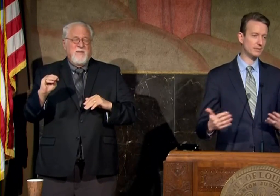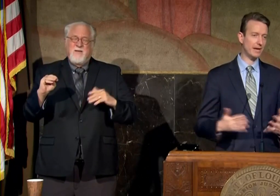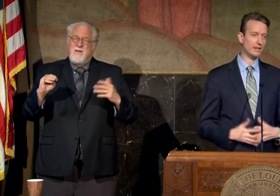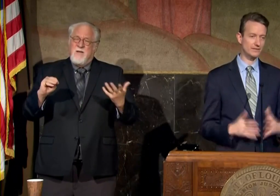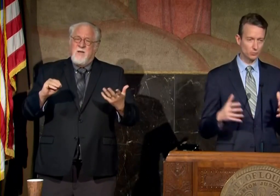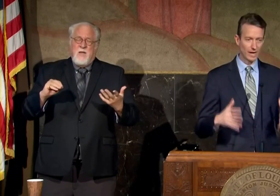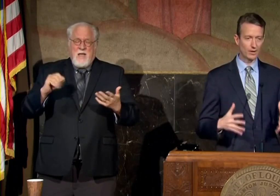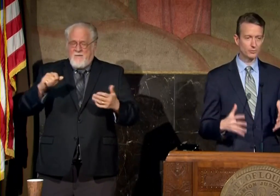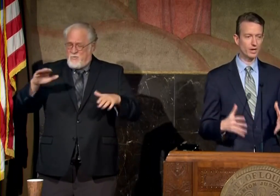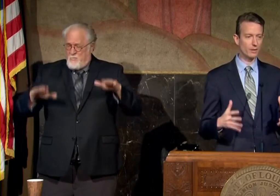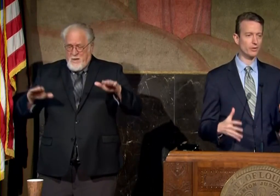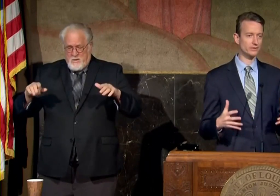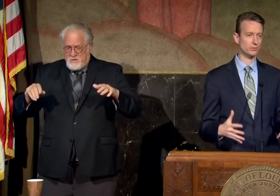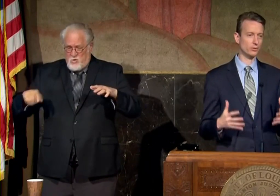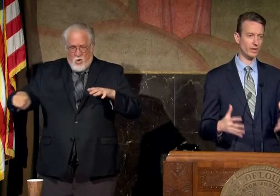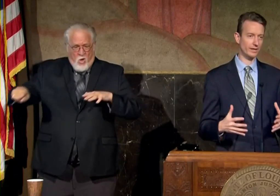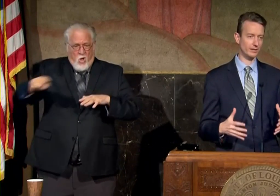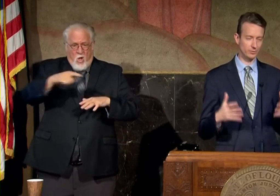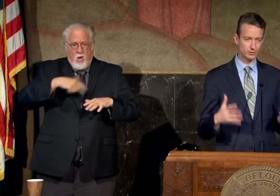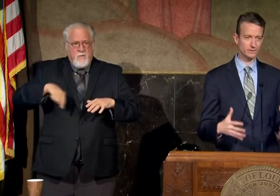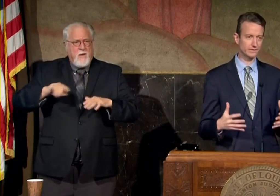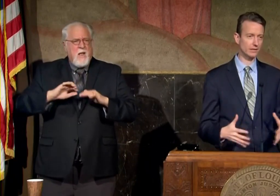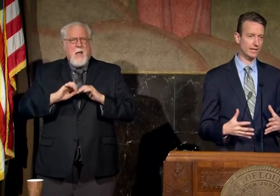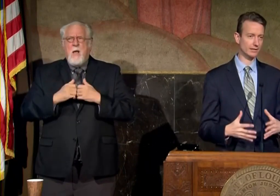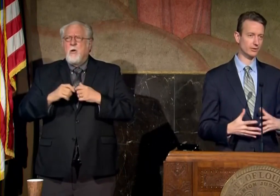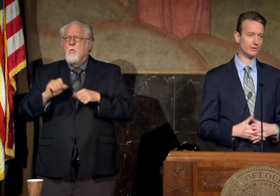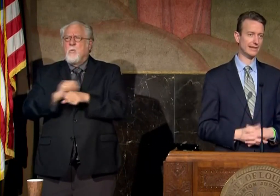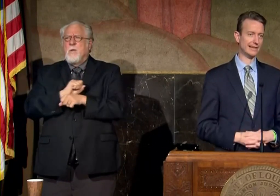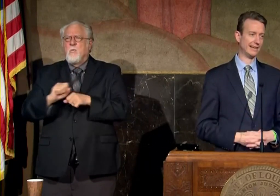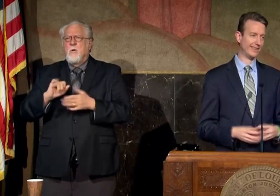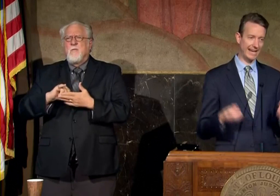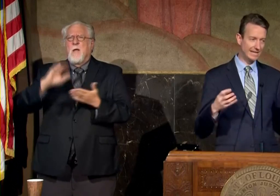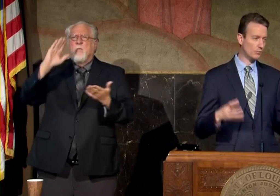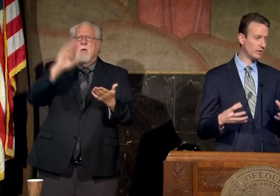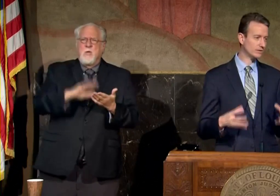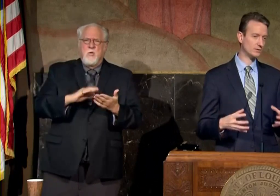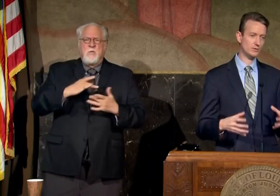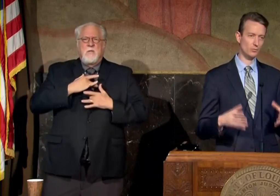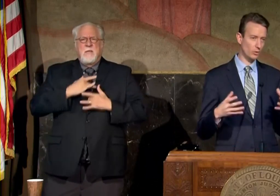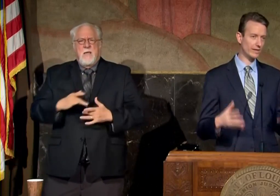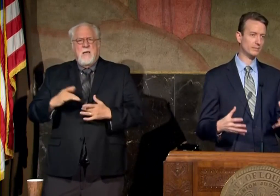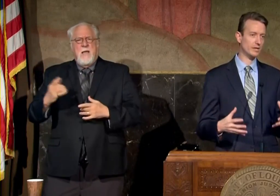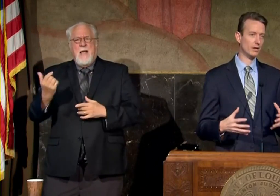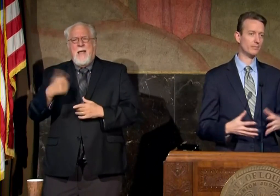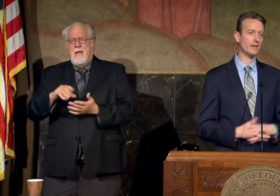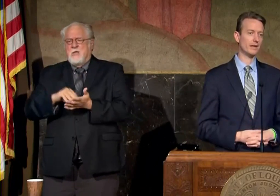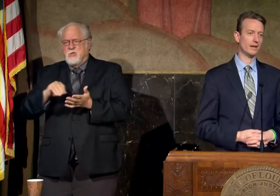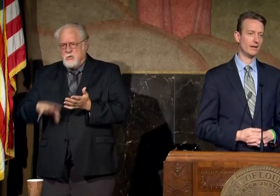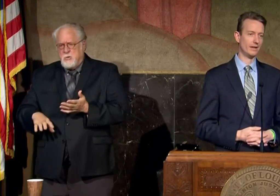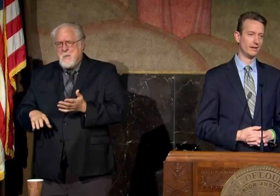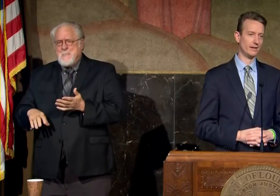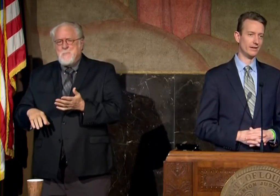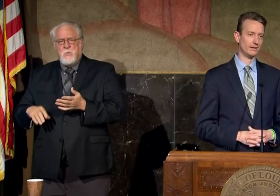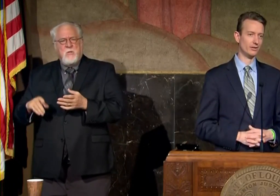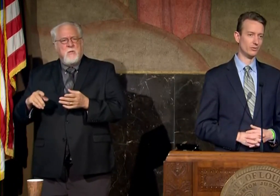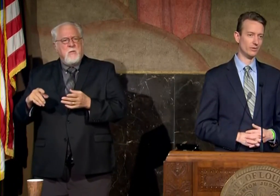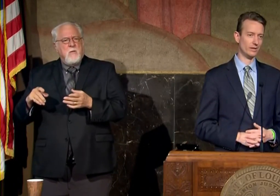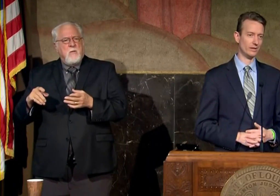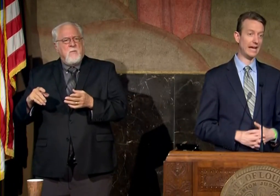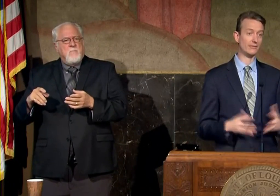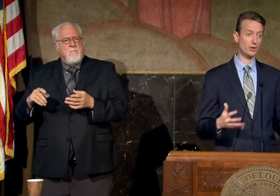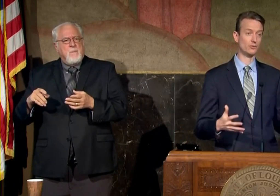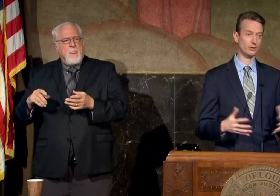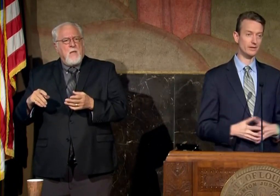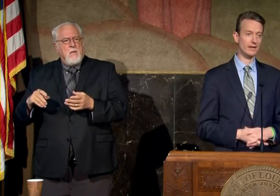of that has to be balanced how do we operate school in a way that it reduces the likelihood uh that any one student were they to become uh you know